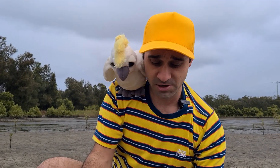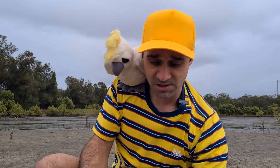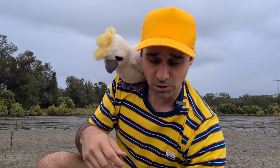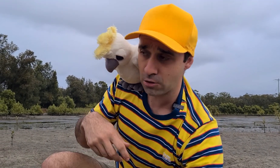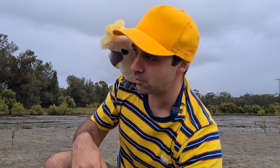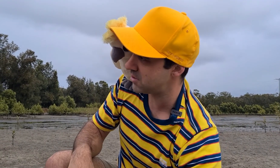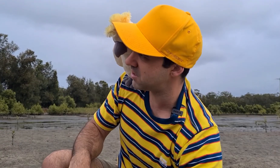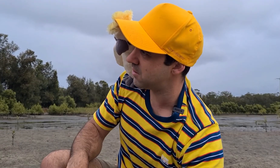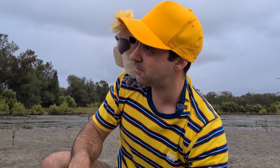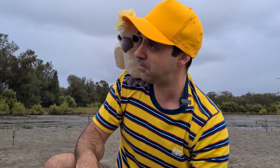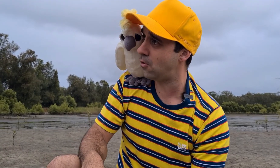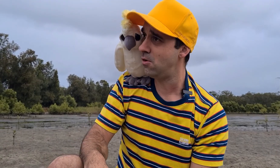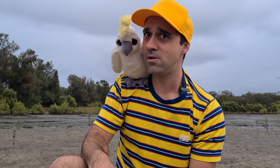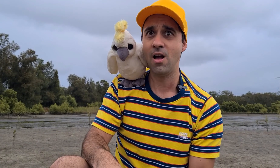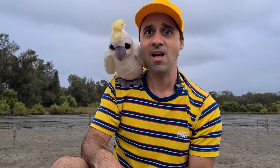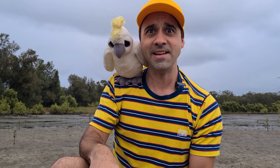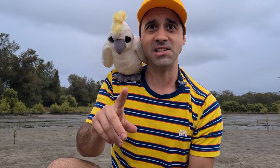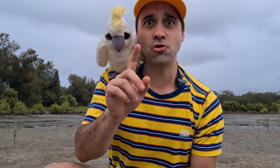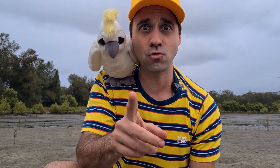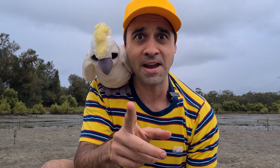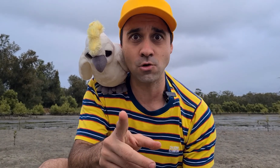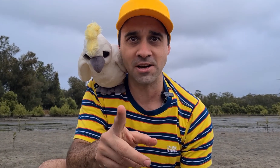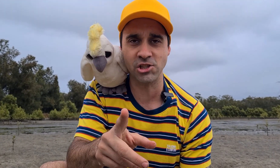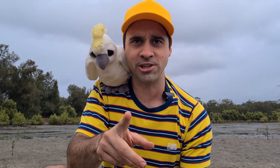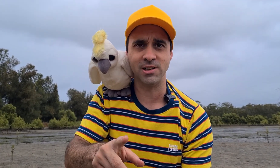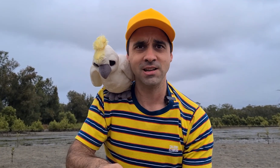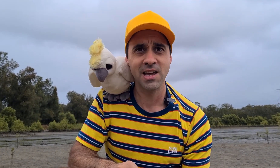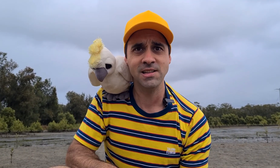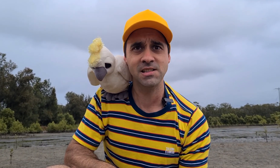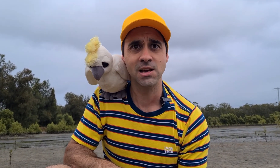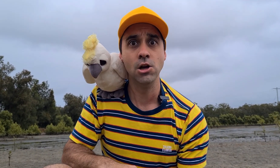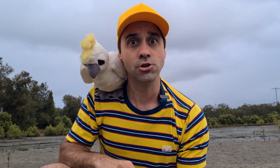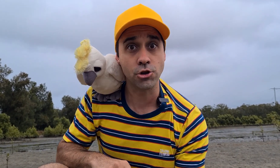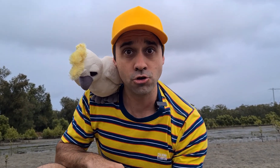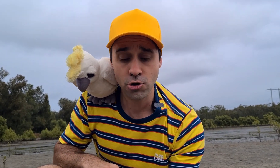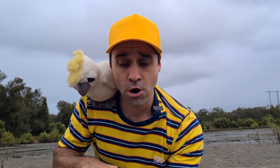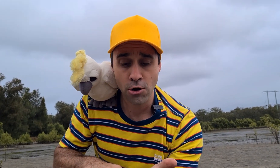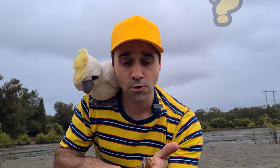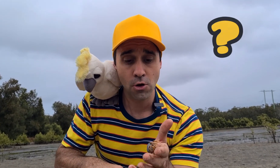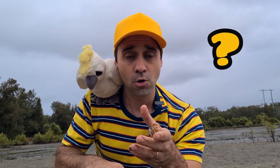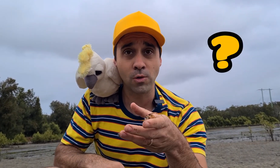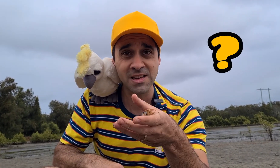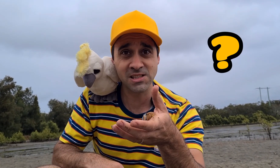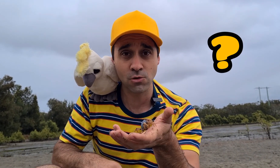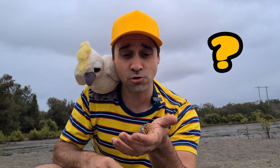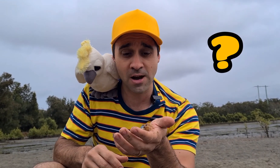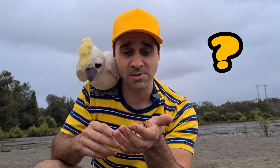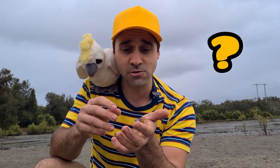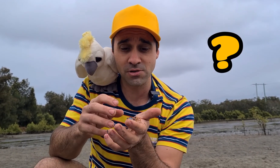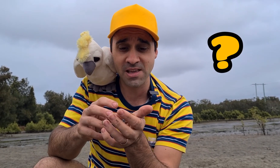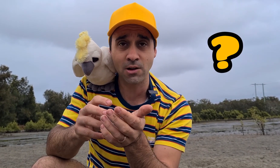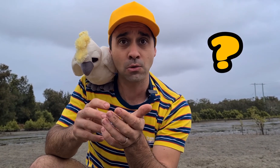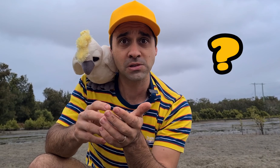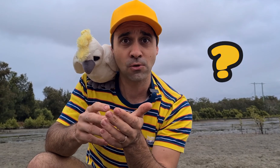its claws for? That's a great question. Kids, do you know what these soldier crabs use their claws for?